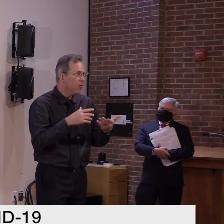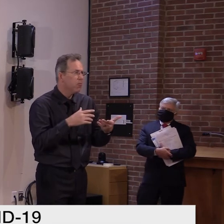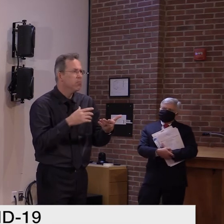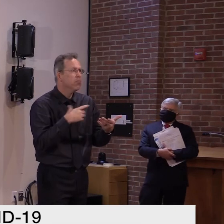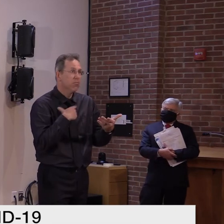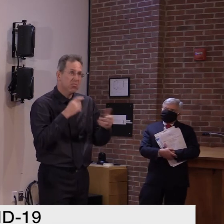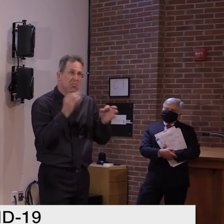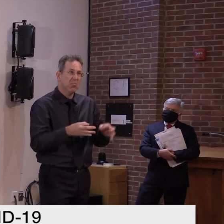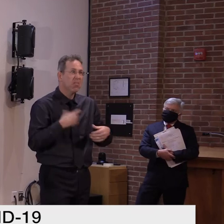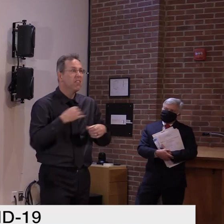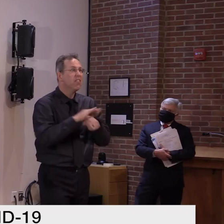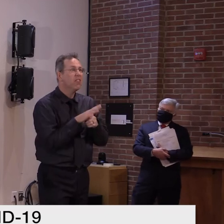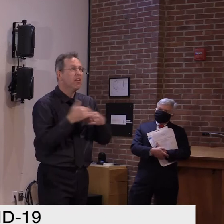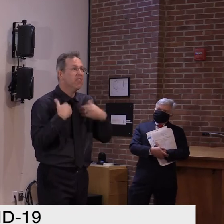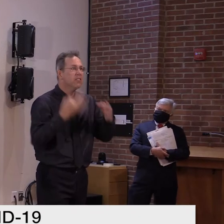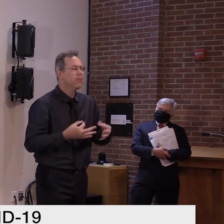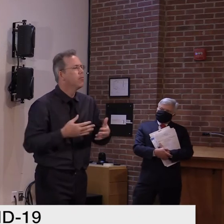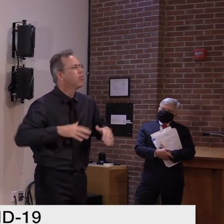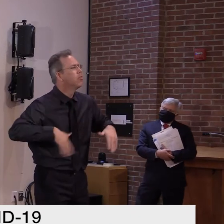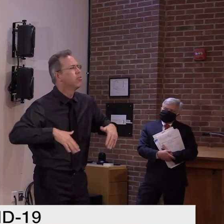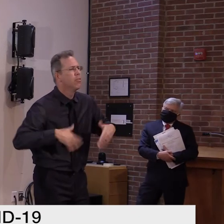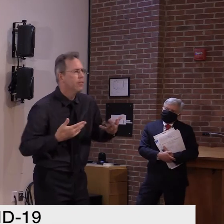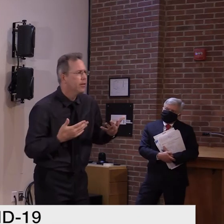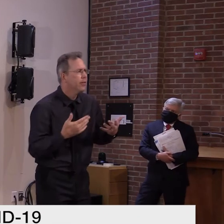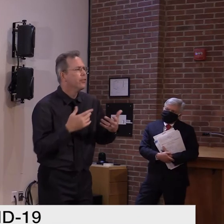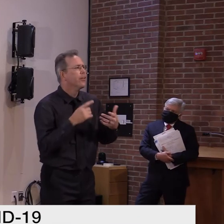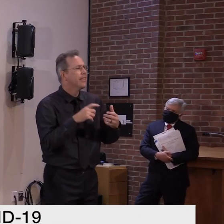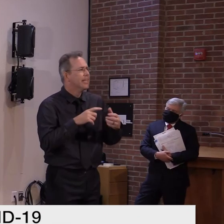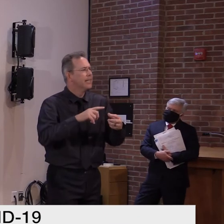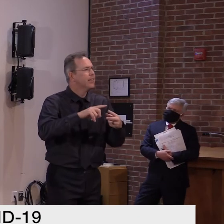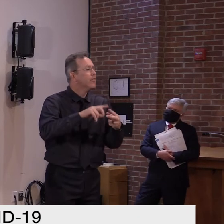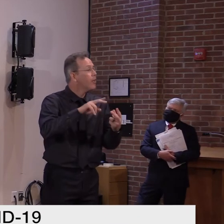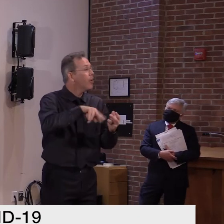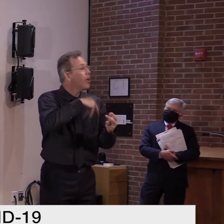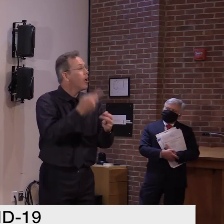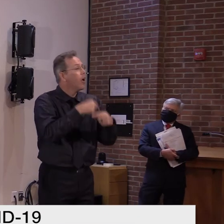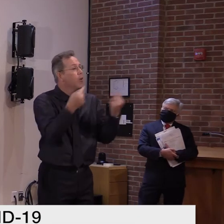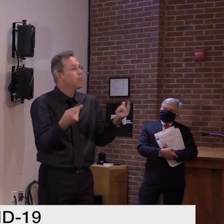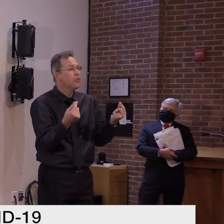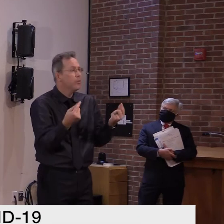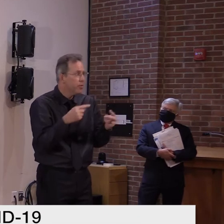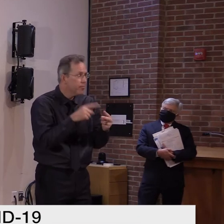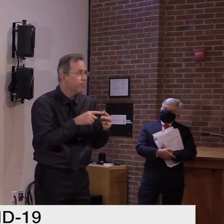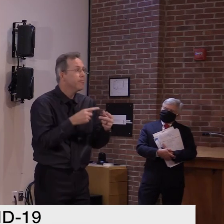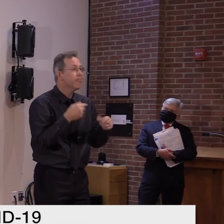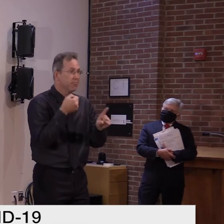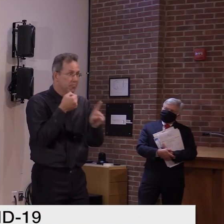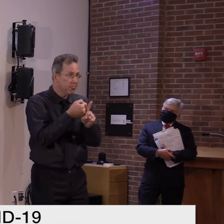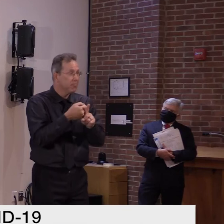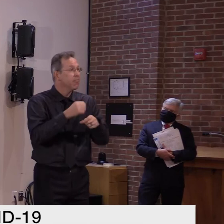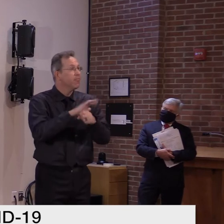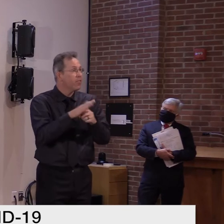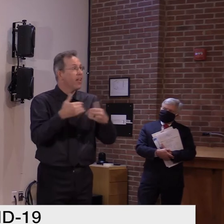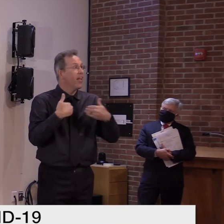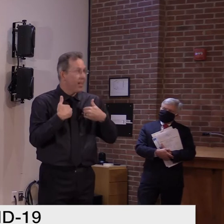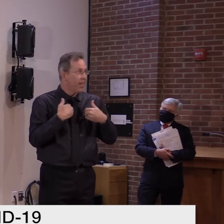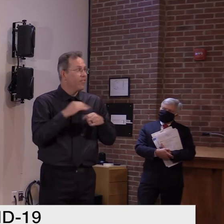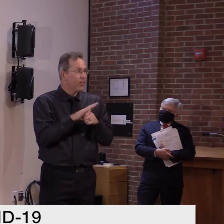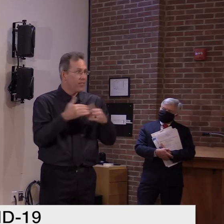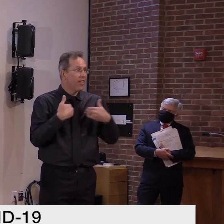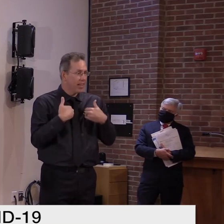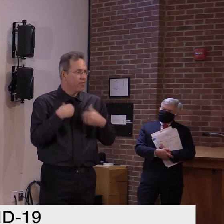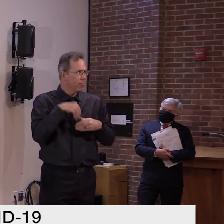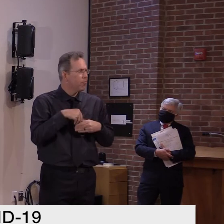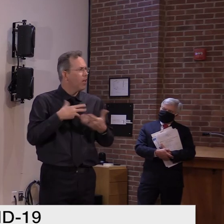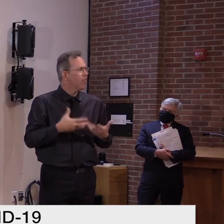symptoms, who have a very high load of virus, and we would hate to use that logic on them because those people are acutely